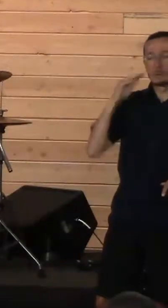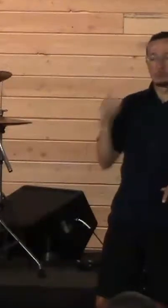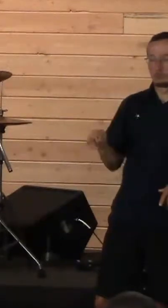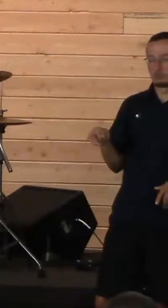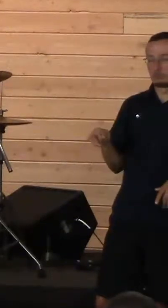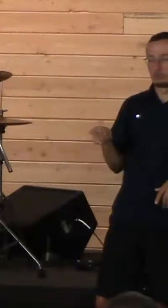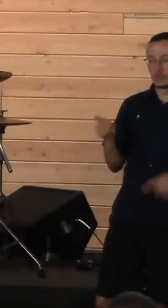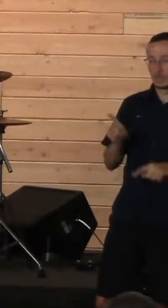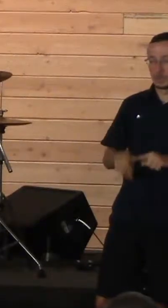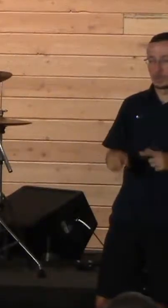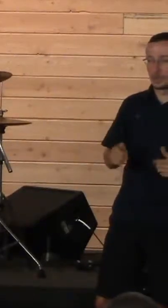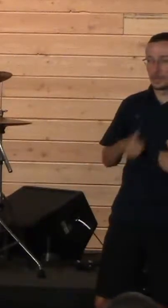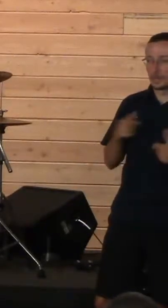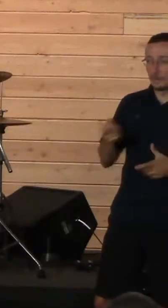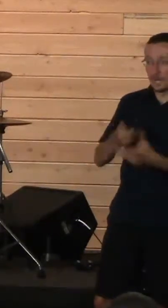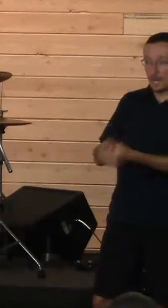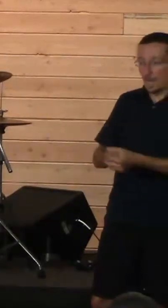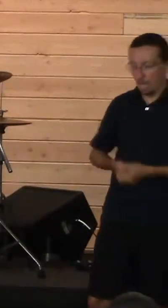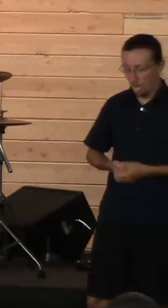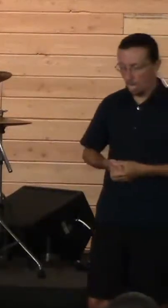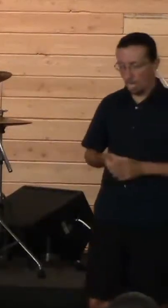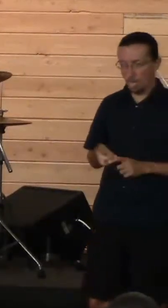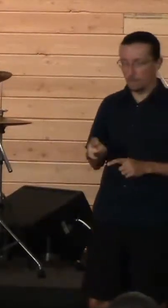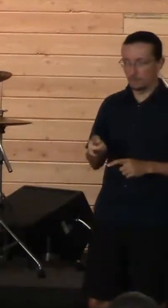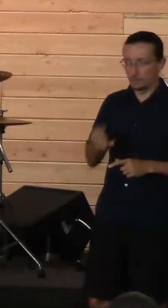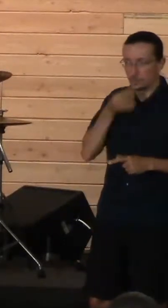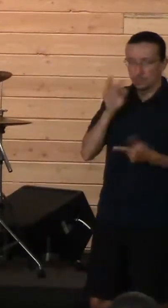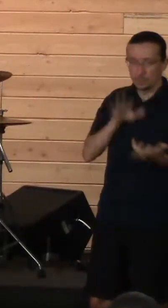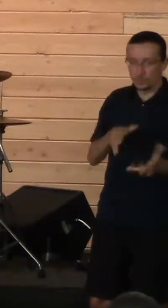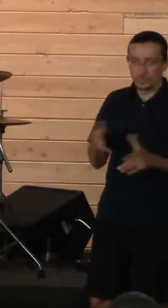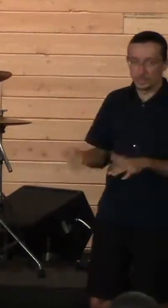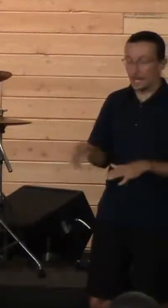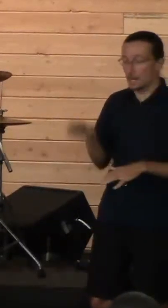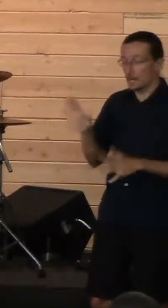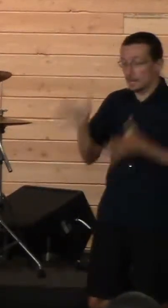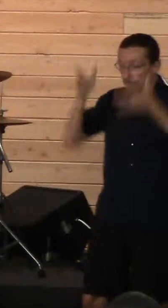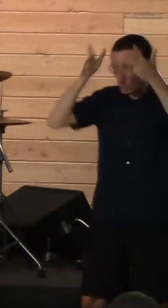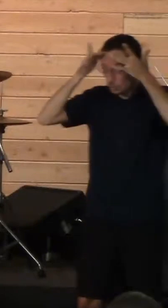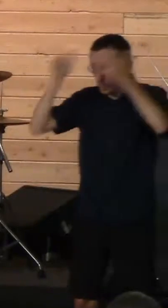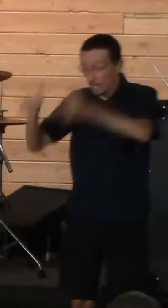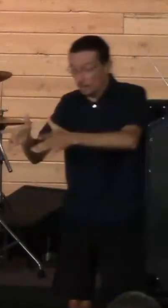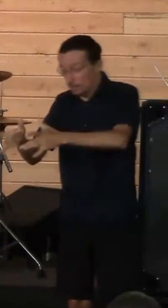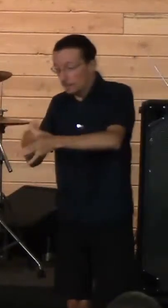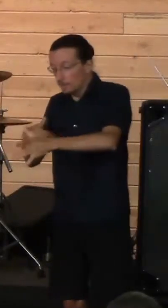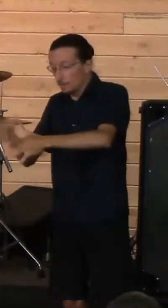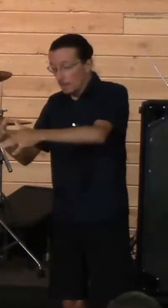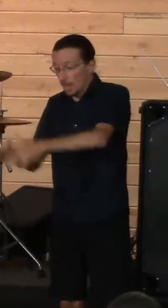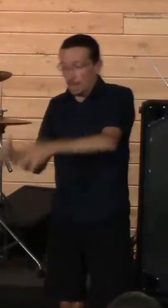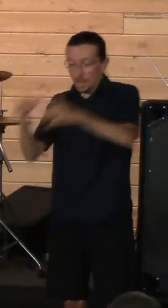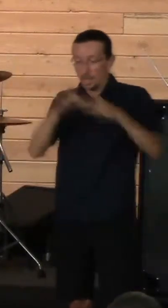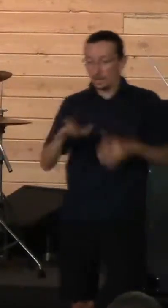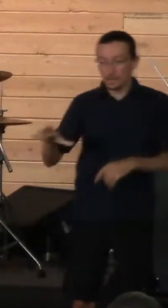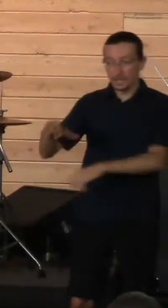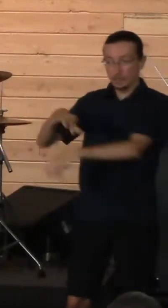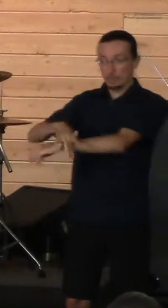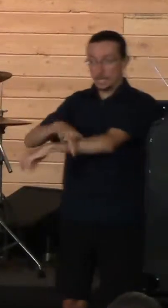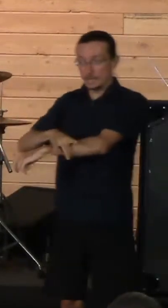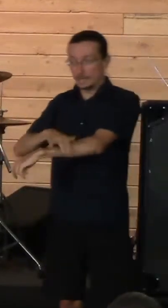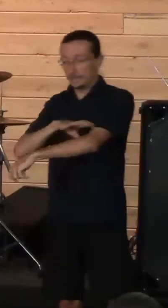after he had fallen. And I took the crown that was on his head and the bracelet that was on his arm